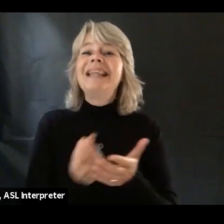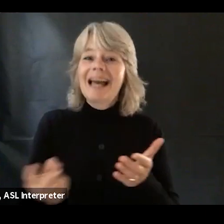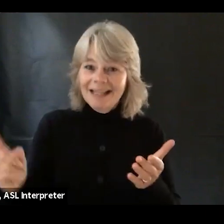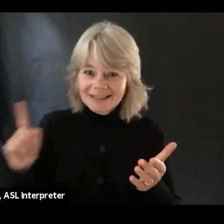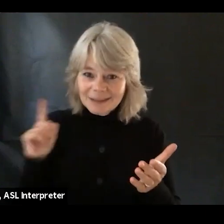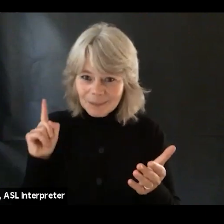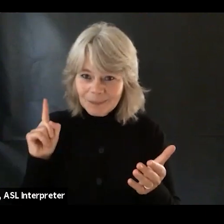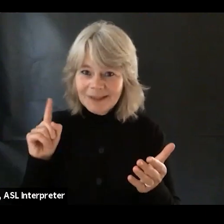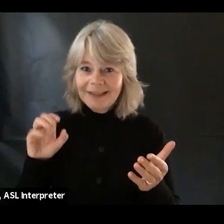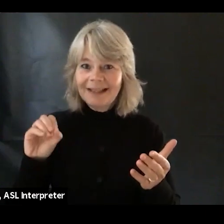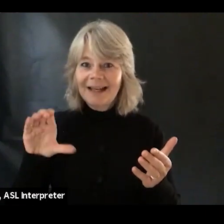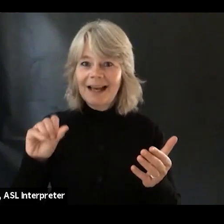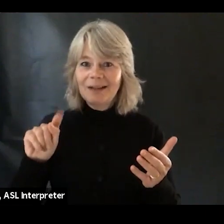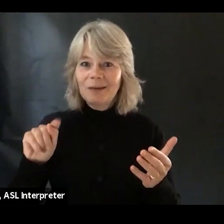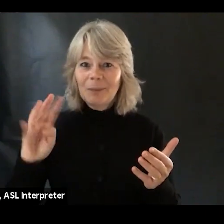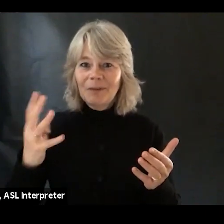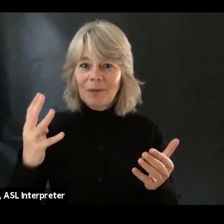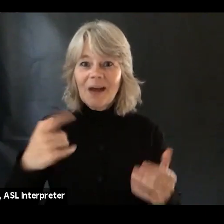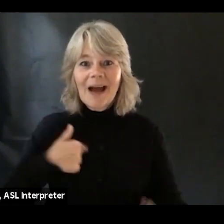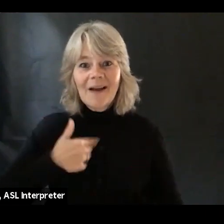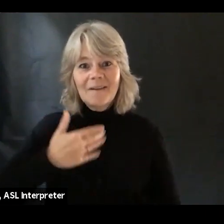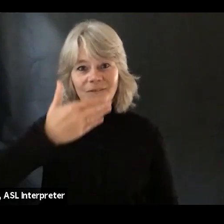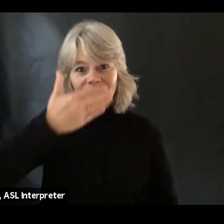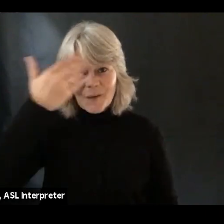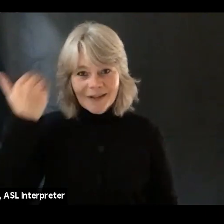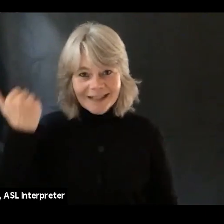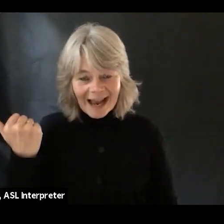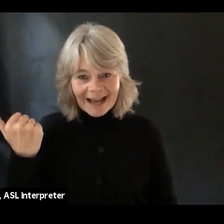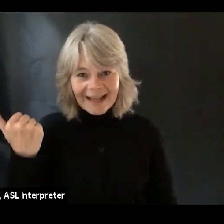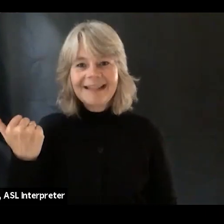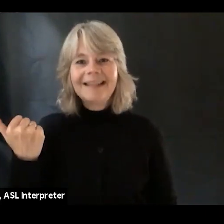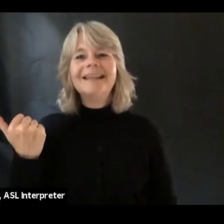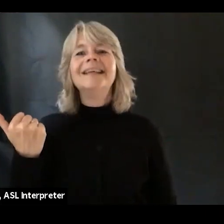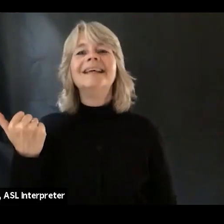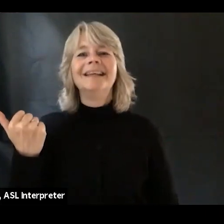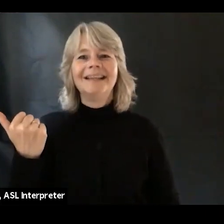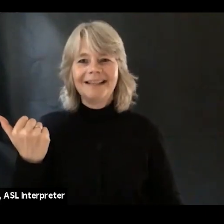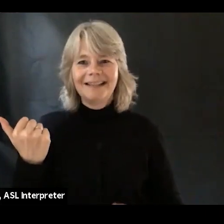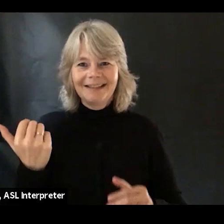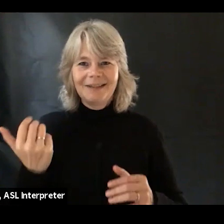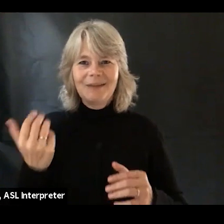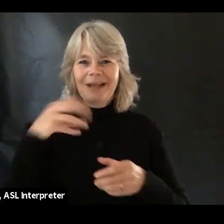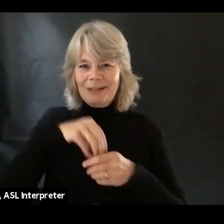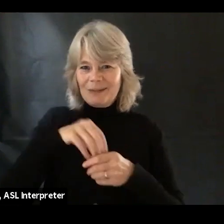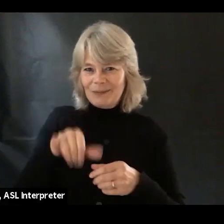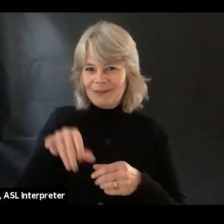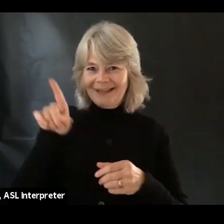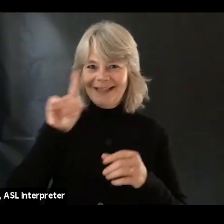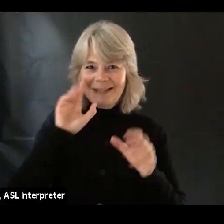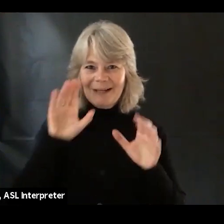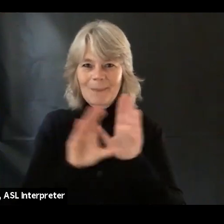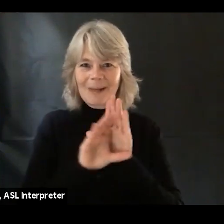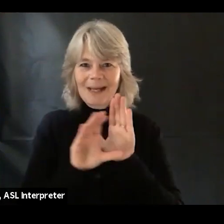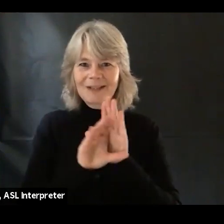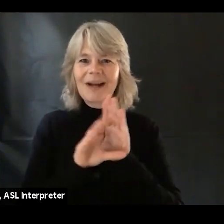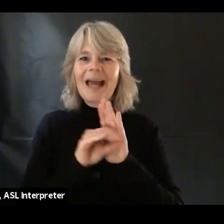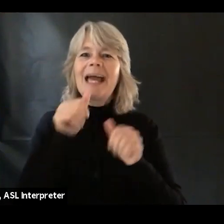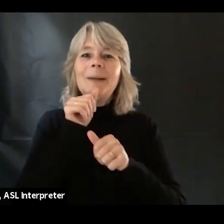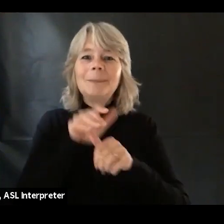October 4th, I forgot to include the picture and bless our animals